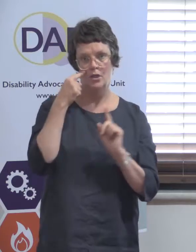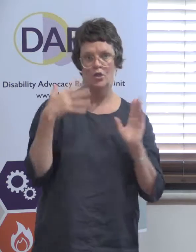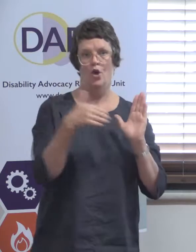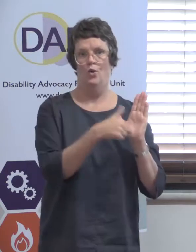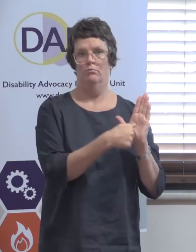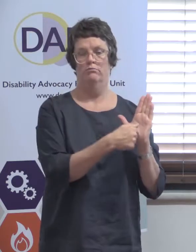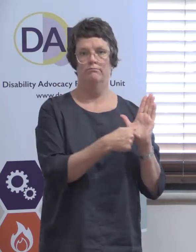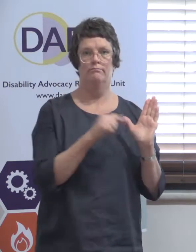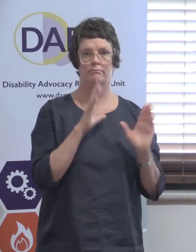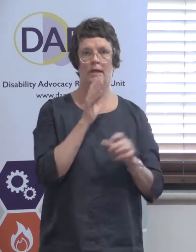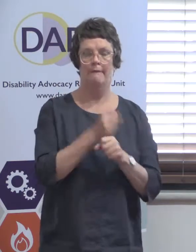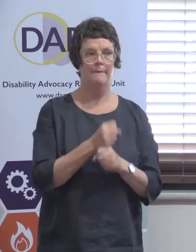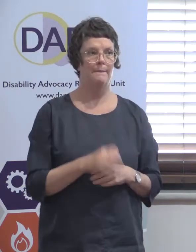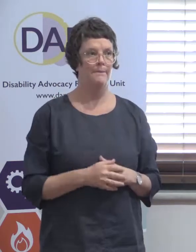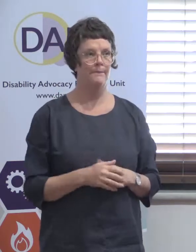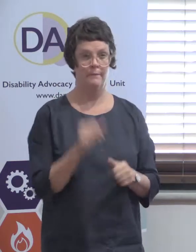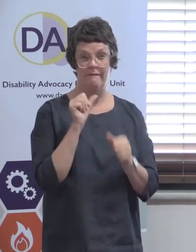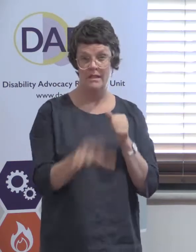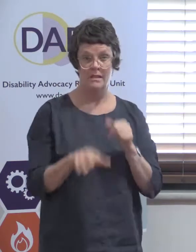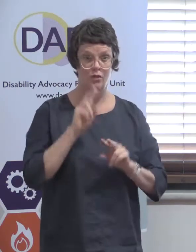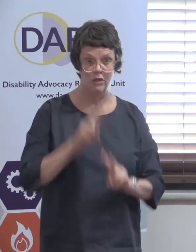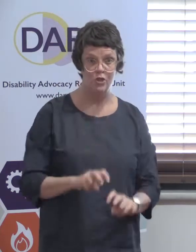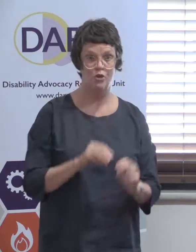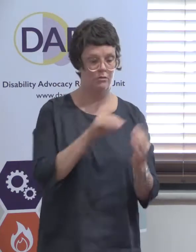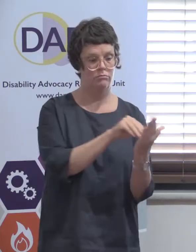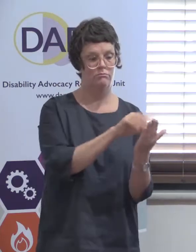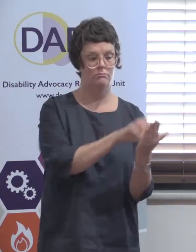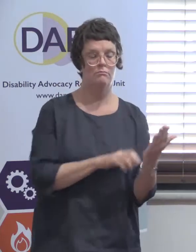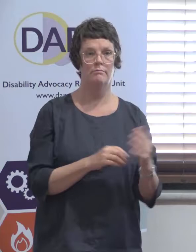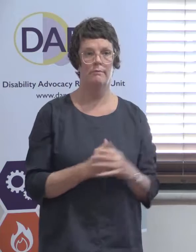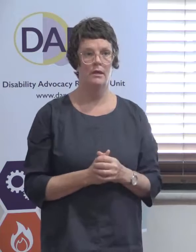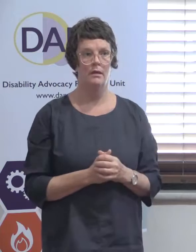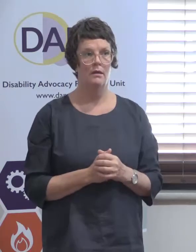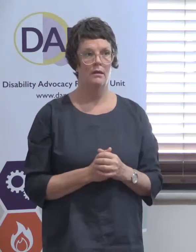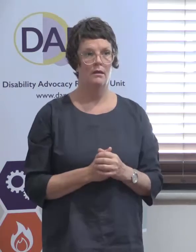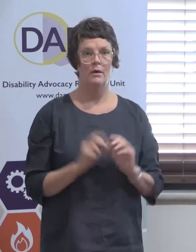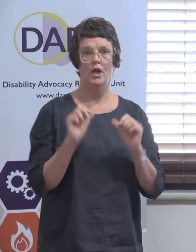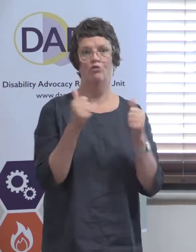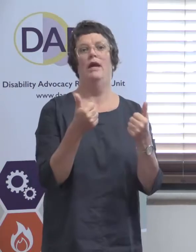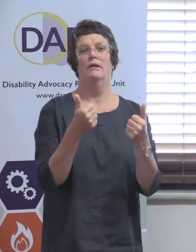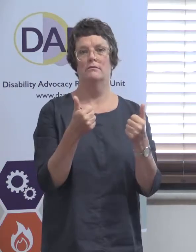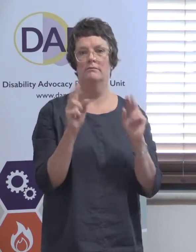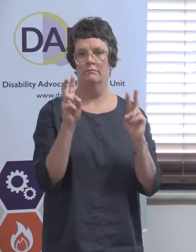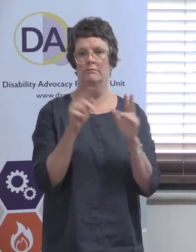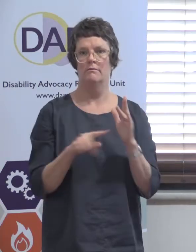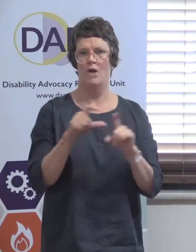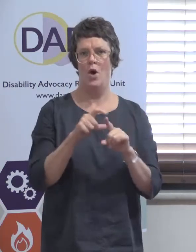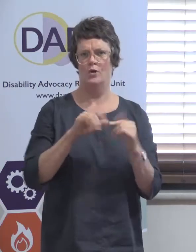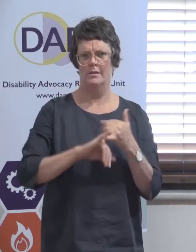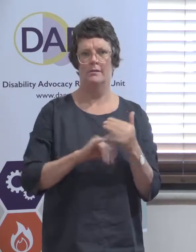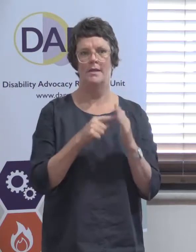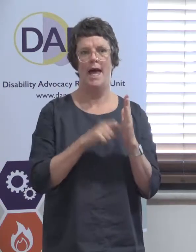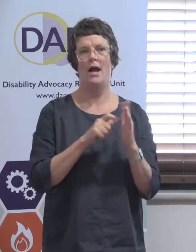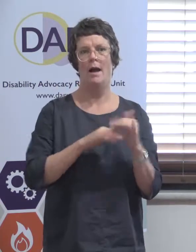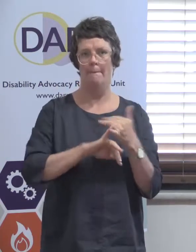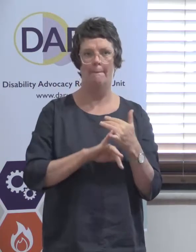piece of research with a great odds outcome, as it turns out. So for your